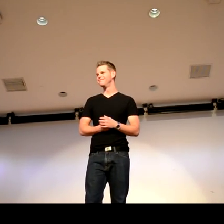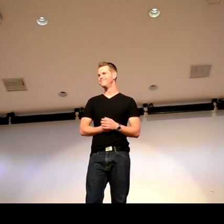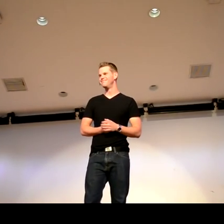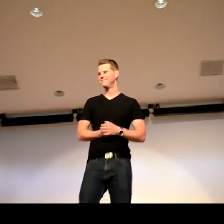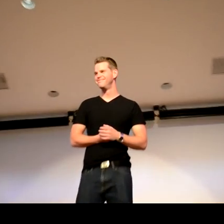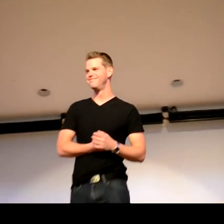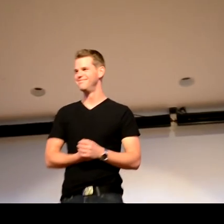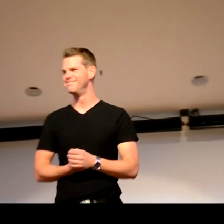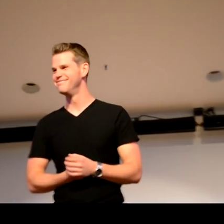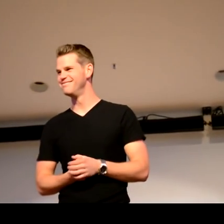Hey, that's a good question.